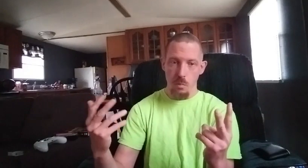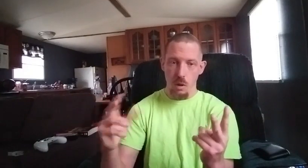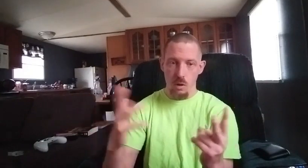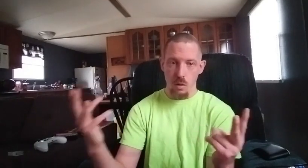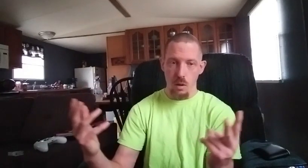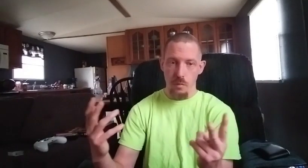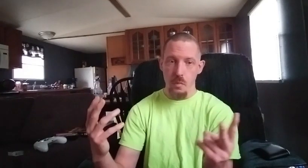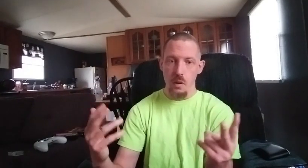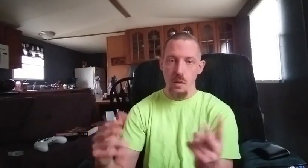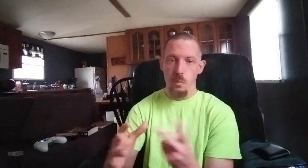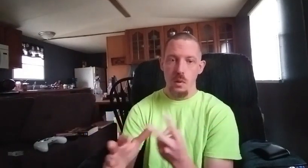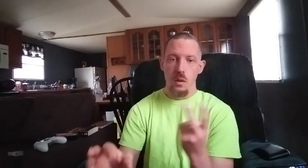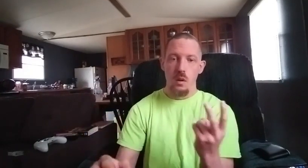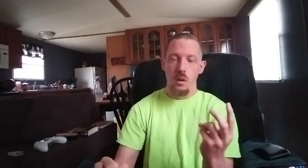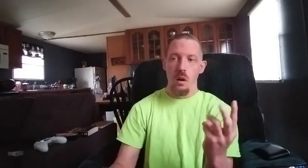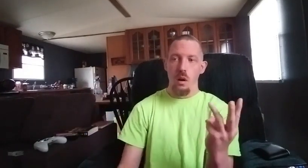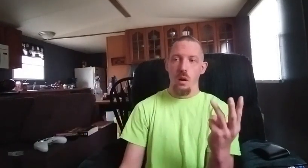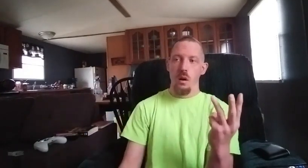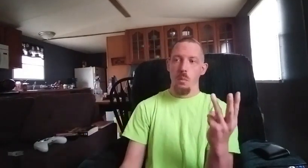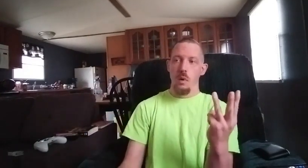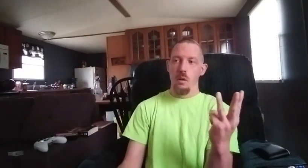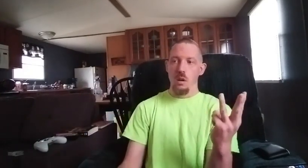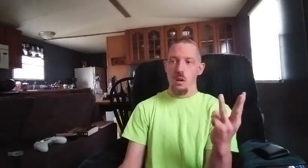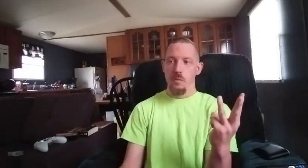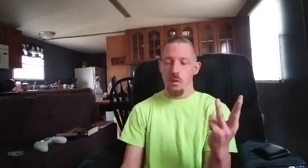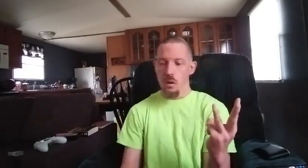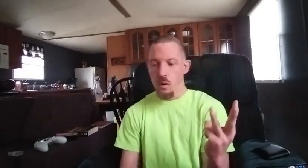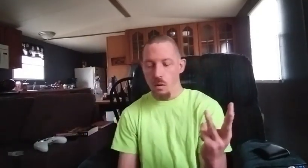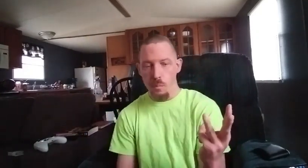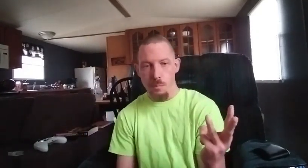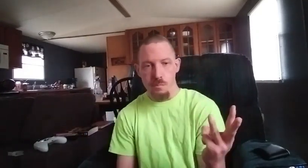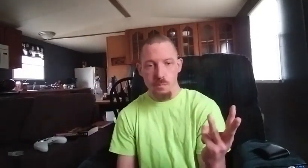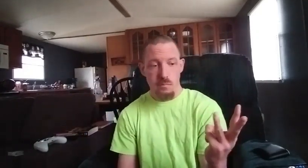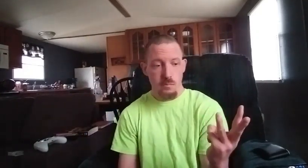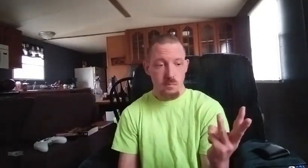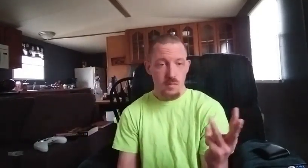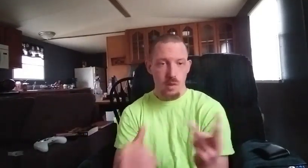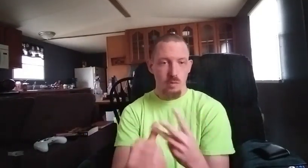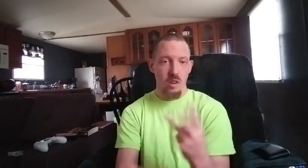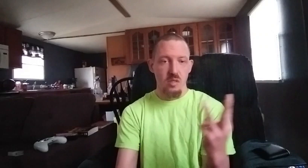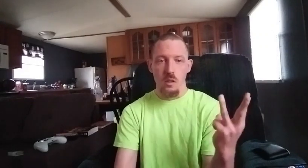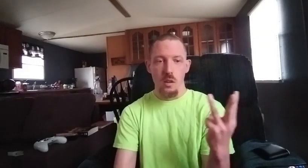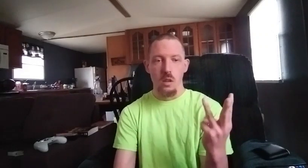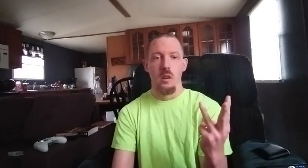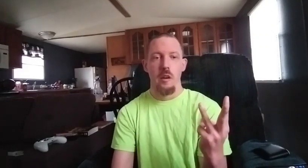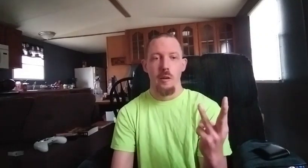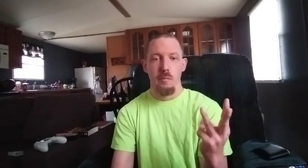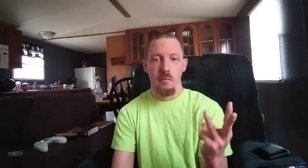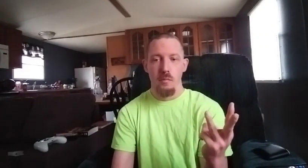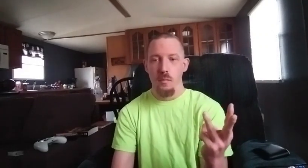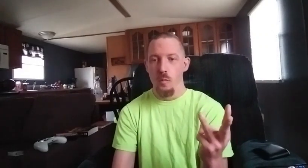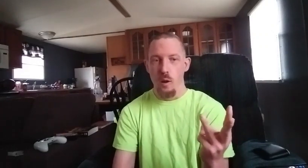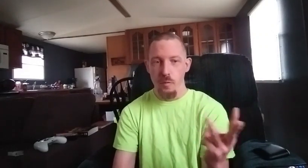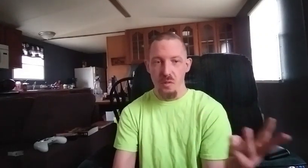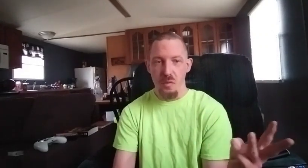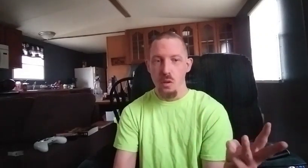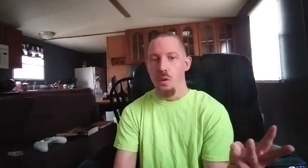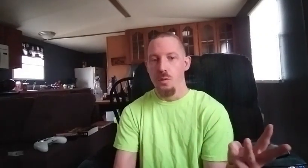I learned a from jesse incat off his videos